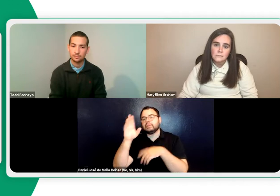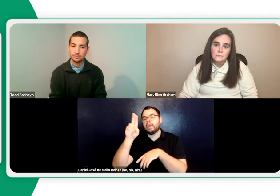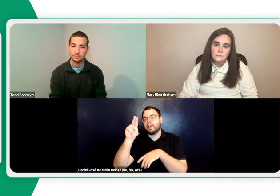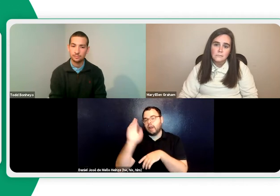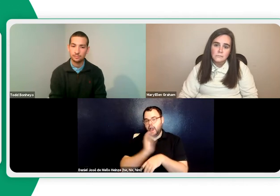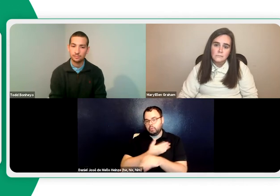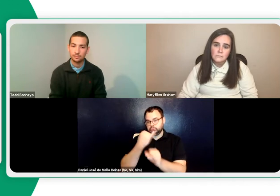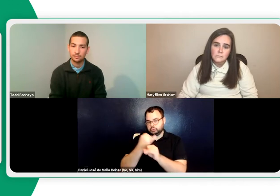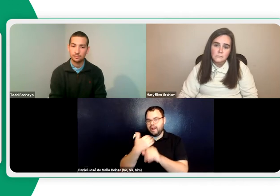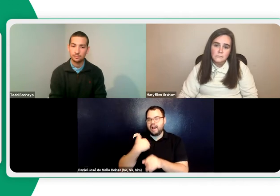them the USB.